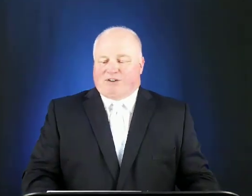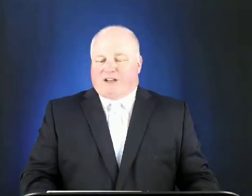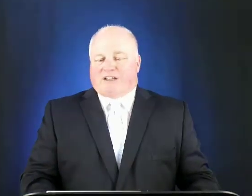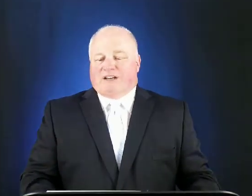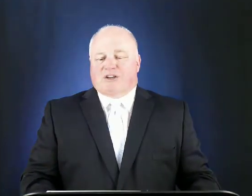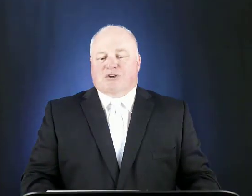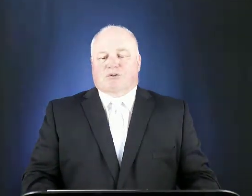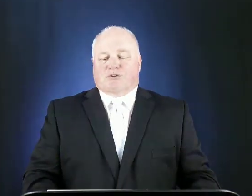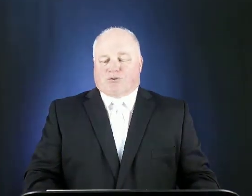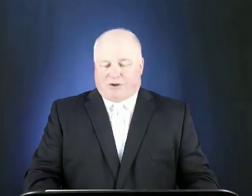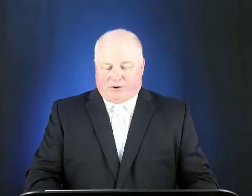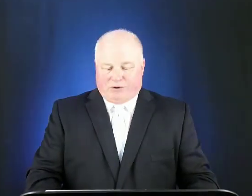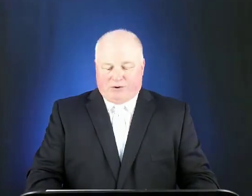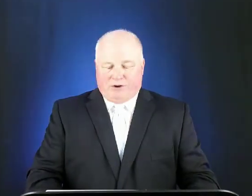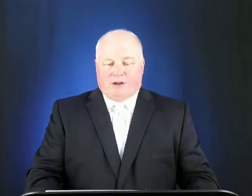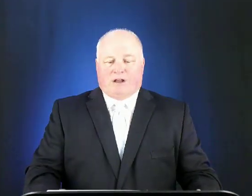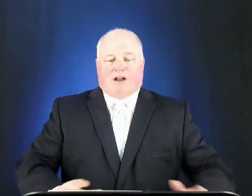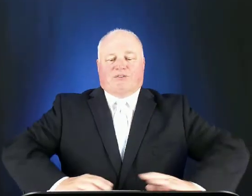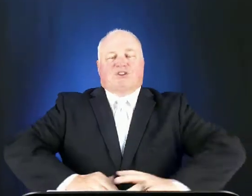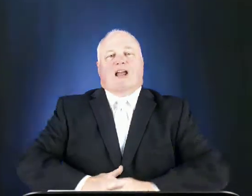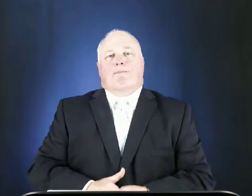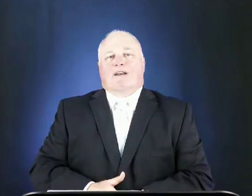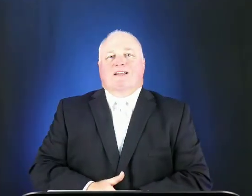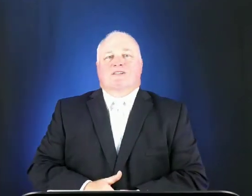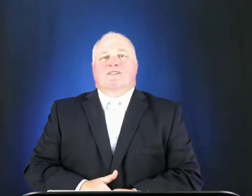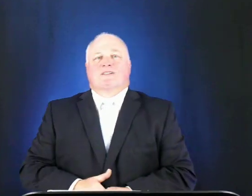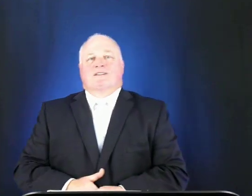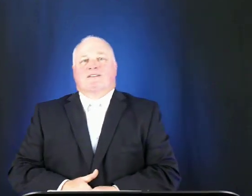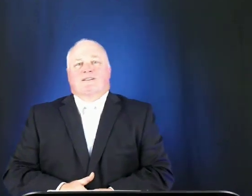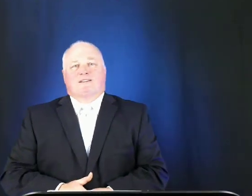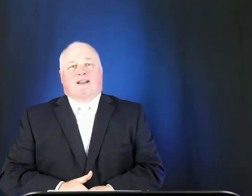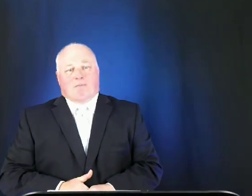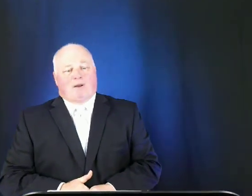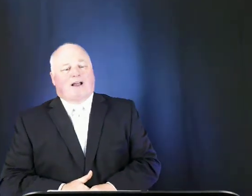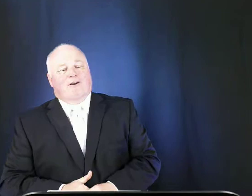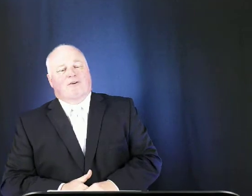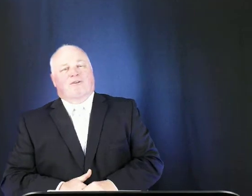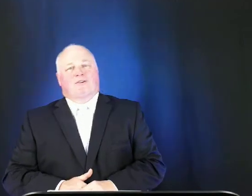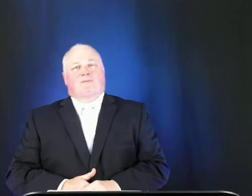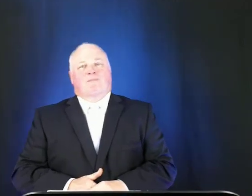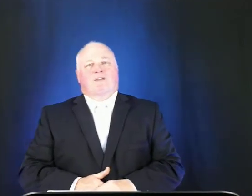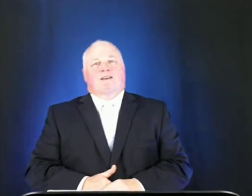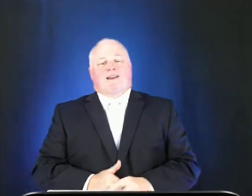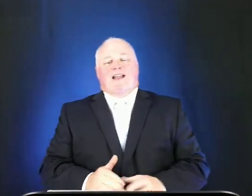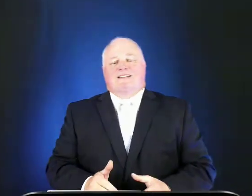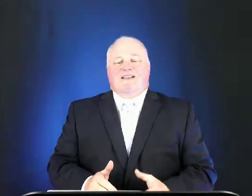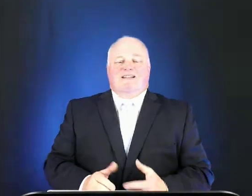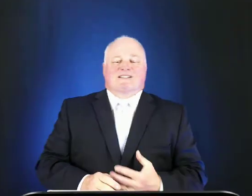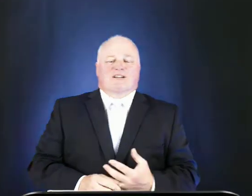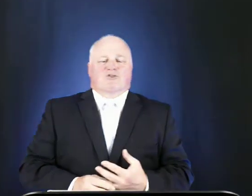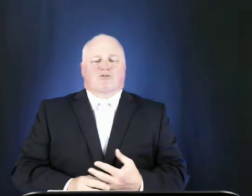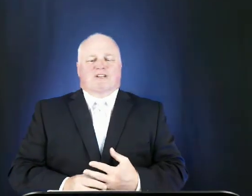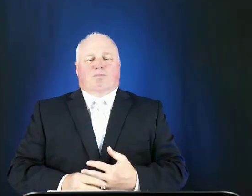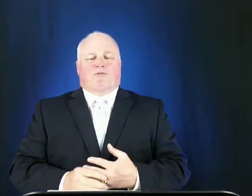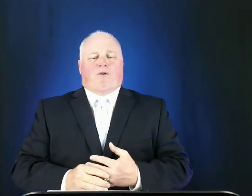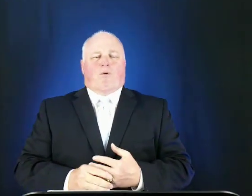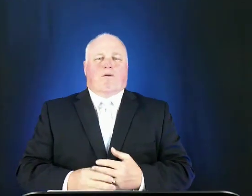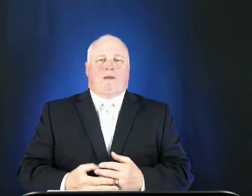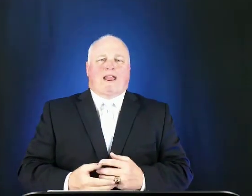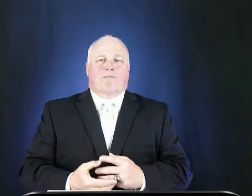unconditional surrender of the japanese empire 19 centuries before a man